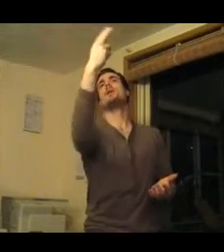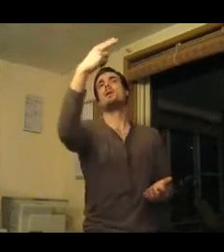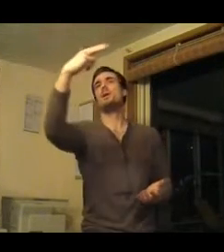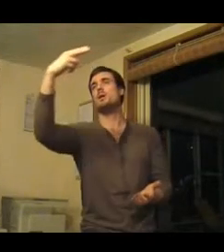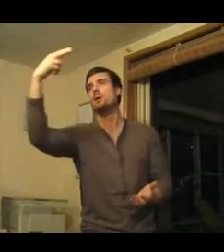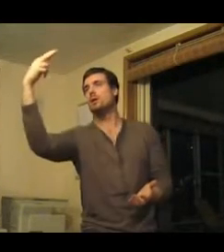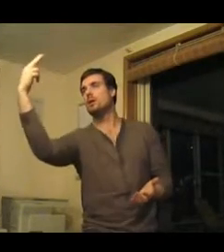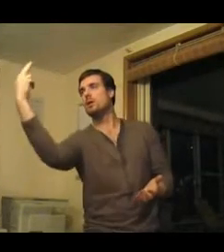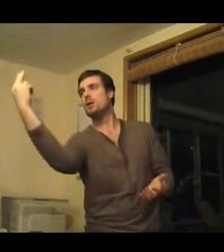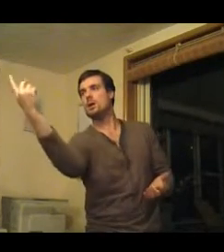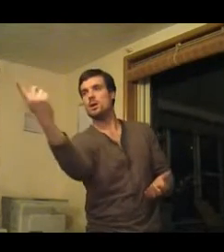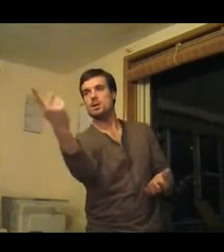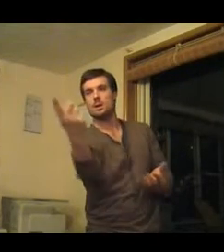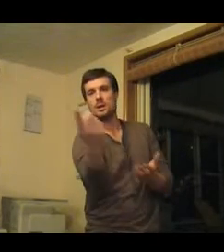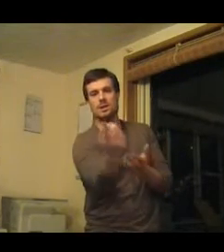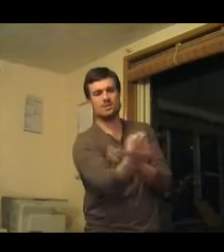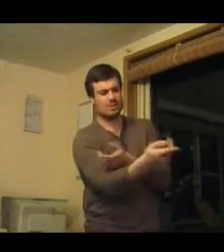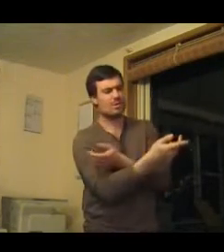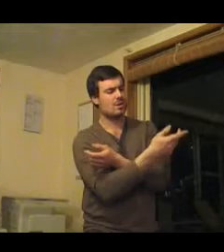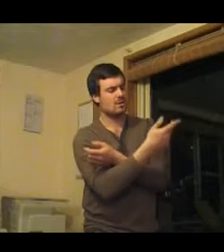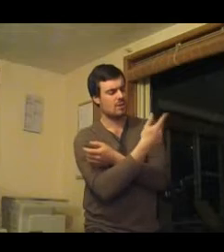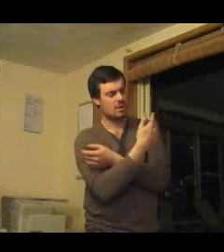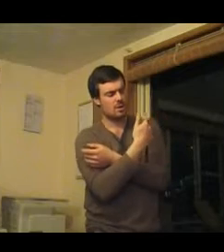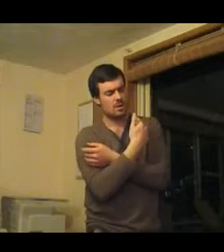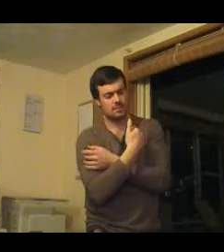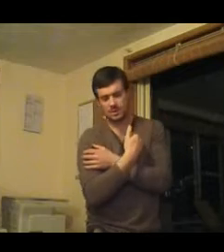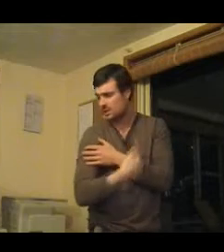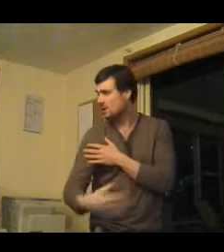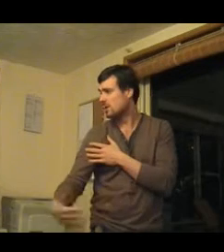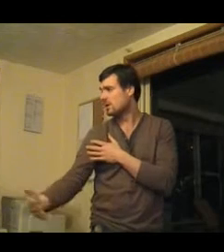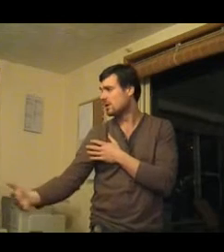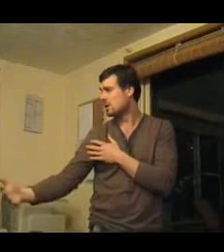The Stars Straight Into Your Arms I